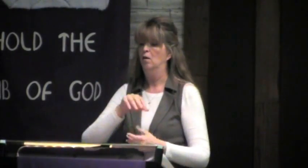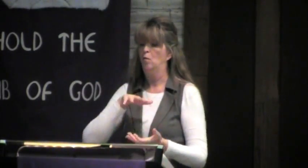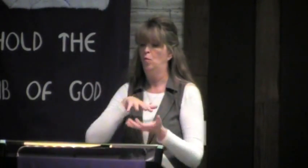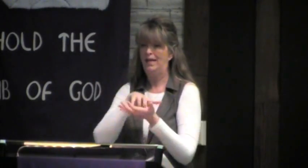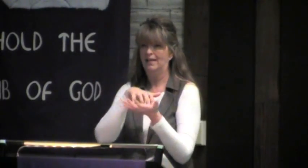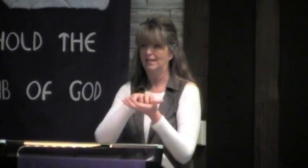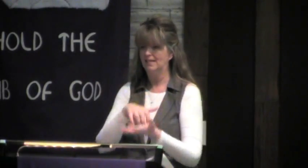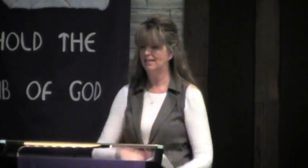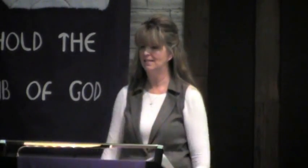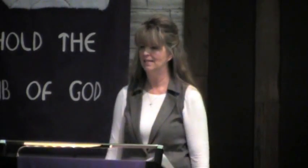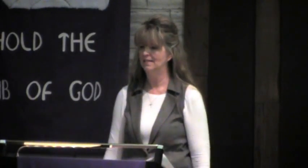Wow.